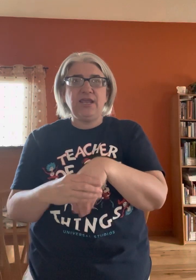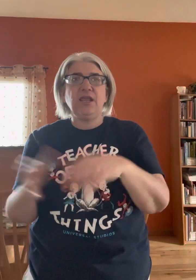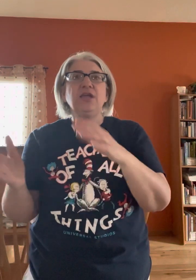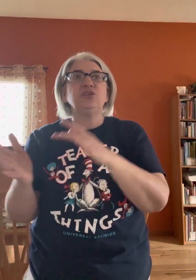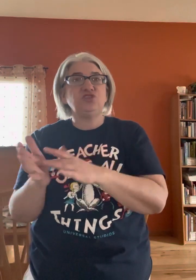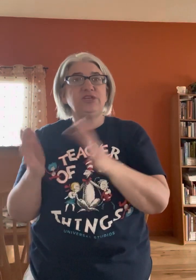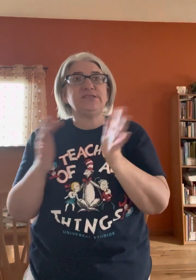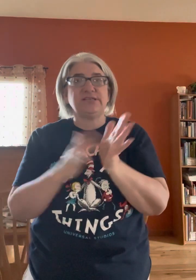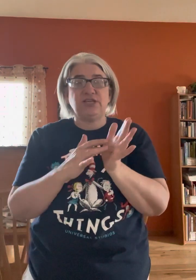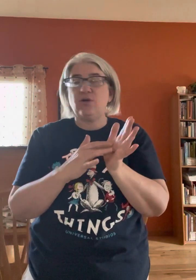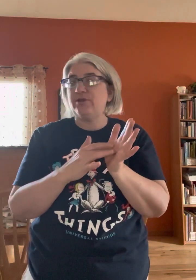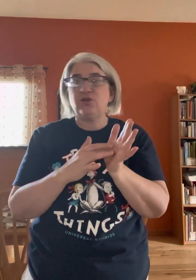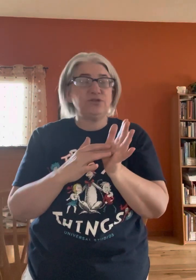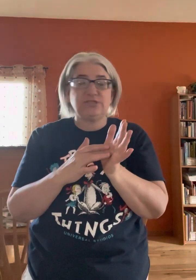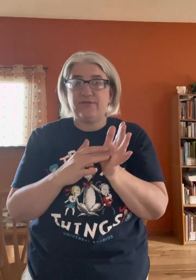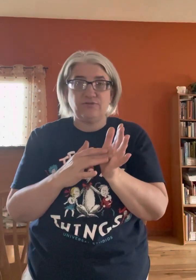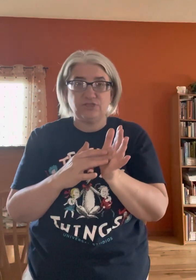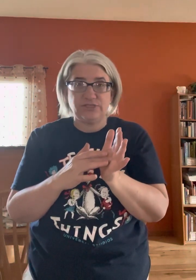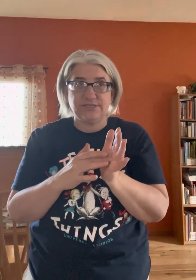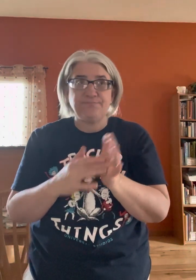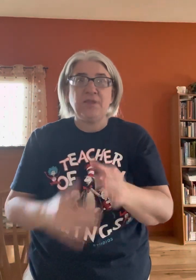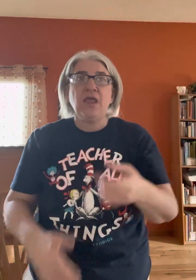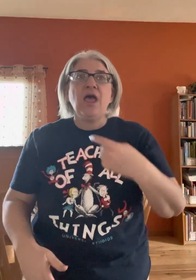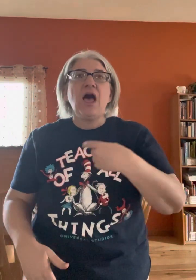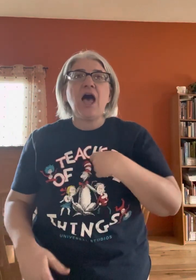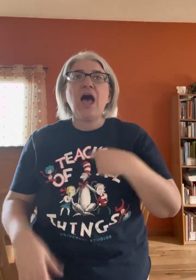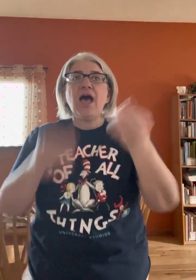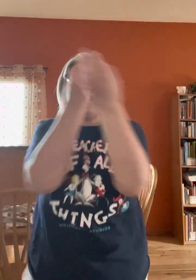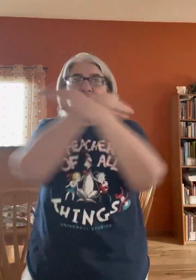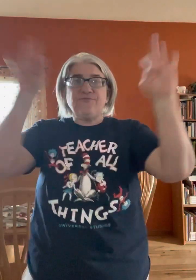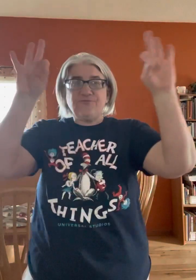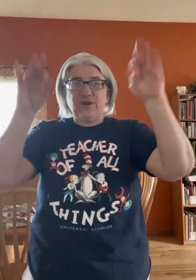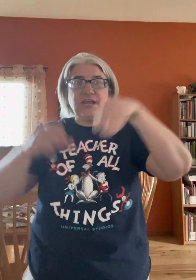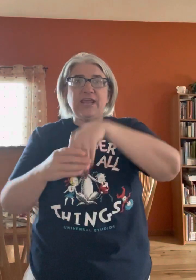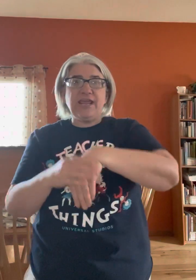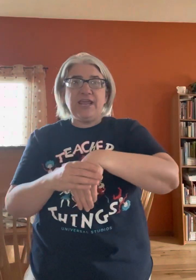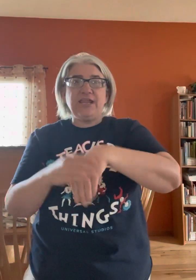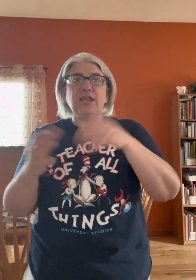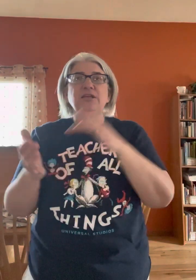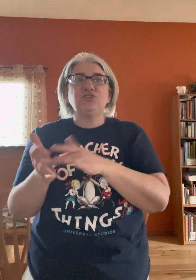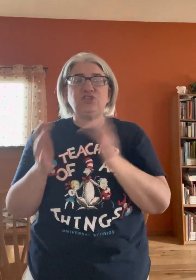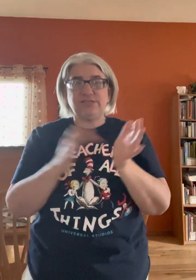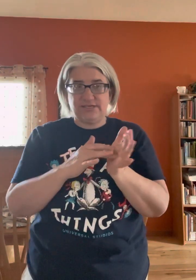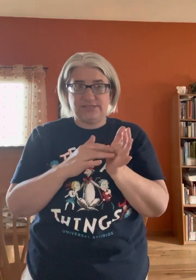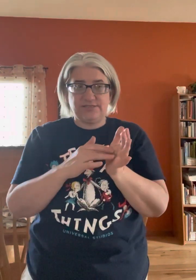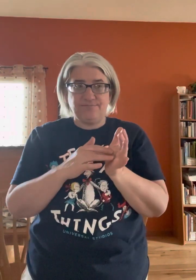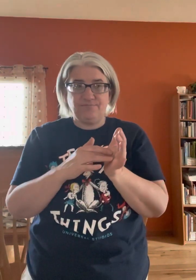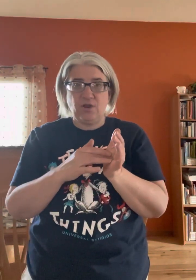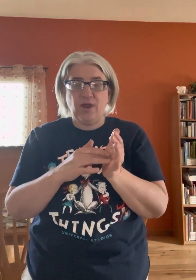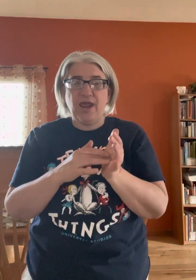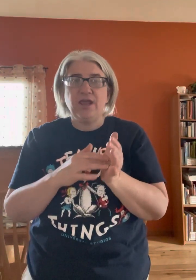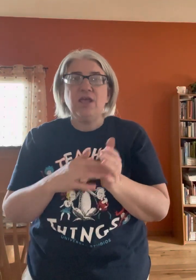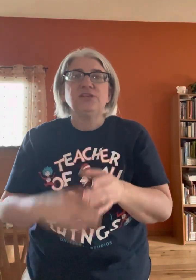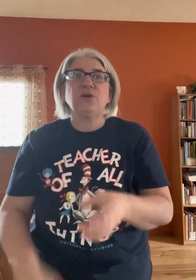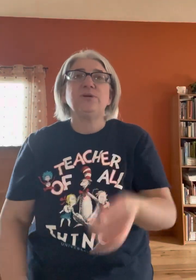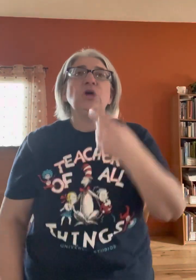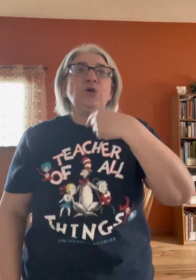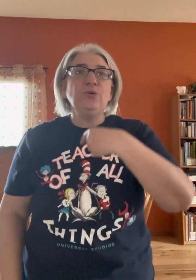In Jesus, and you already know the sign for Jesus. I am free in Jesus. All right? So it's, who